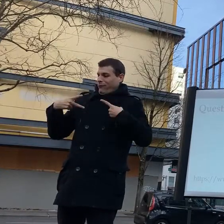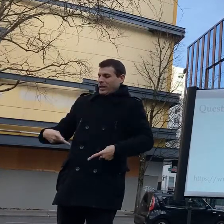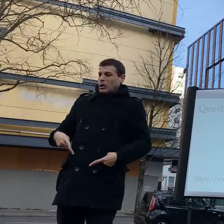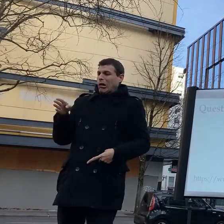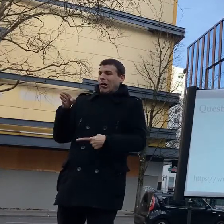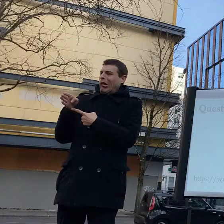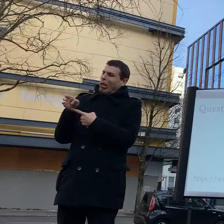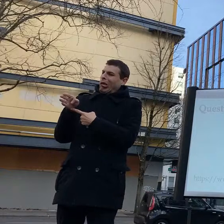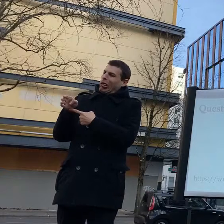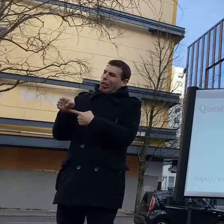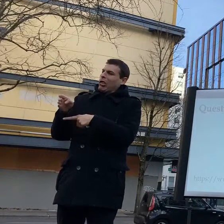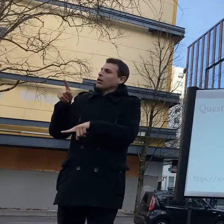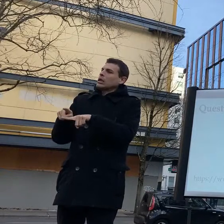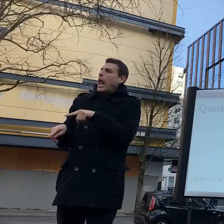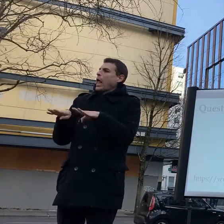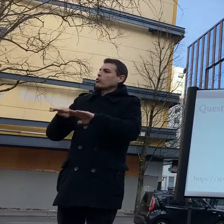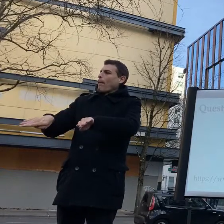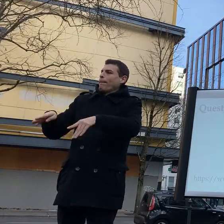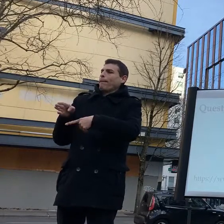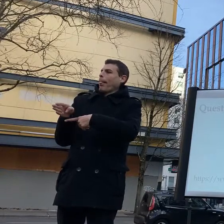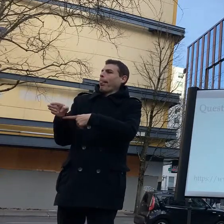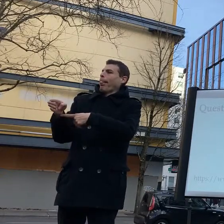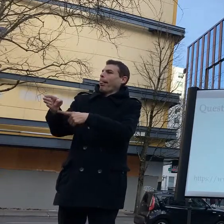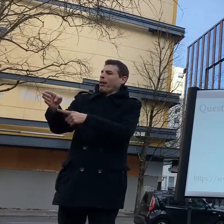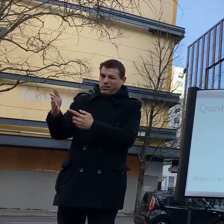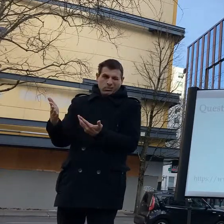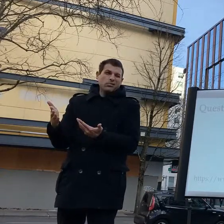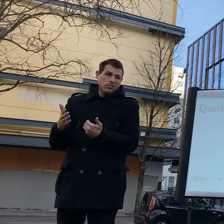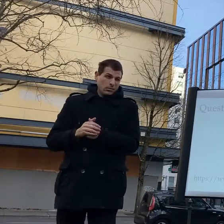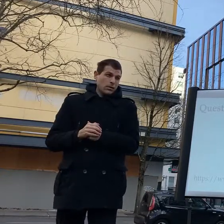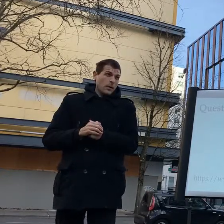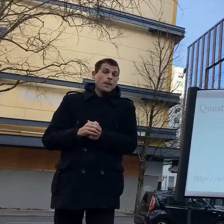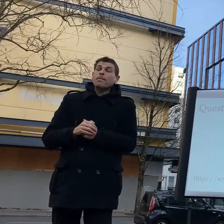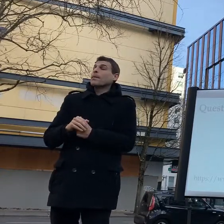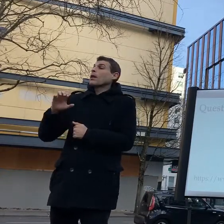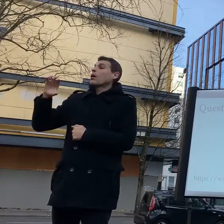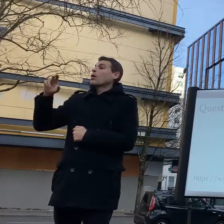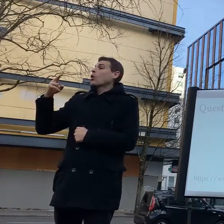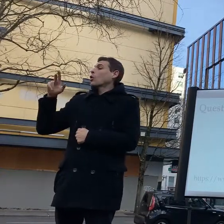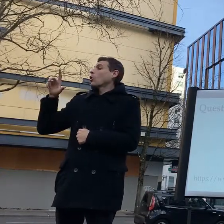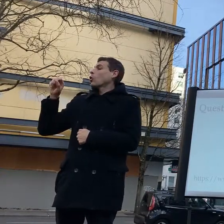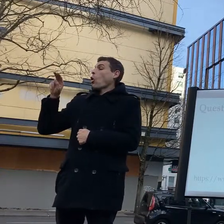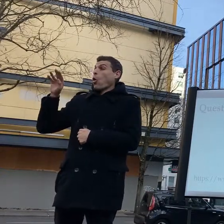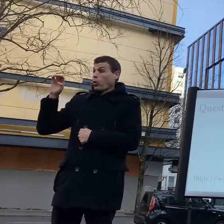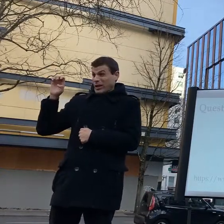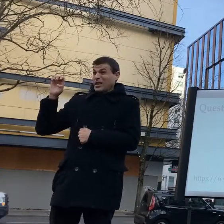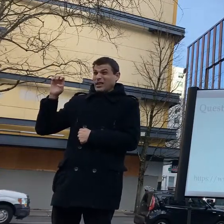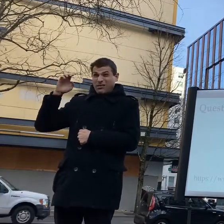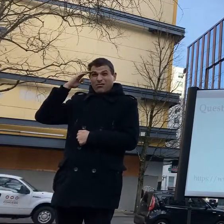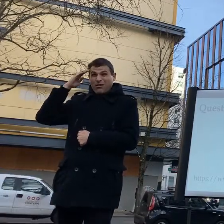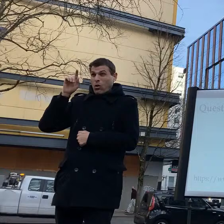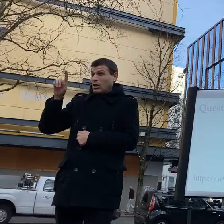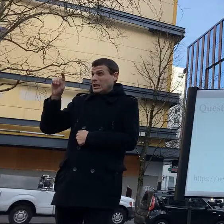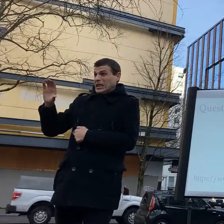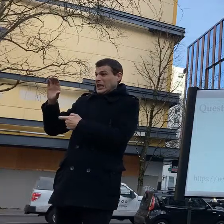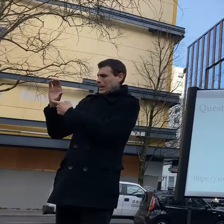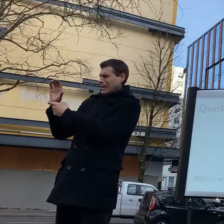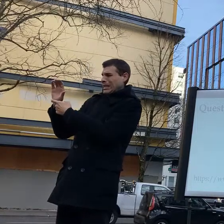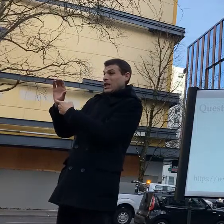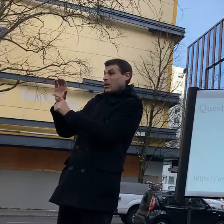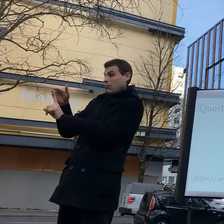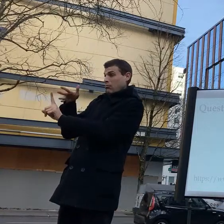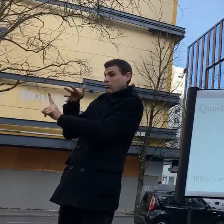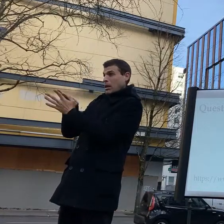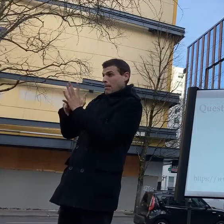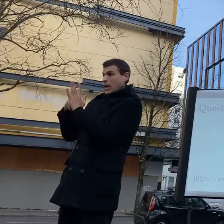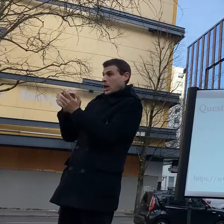impact is going to be pretty broad is there a lot of research on the long-term effects on